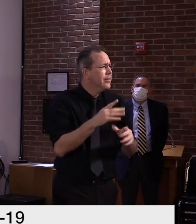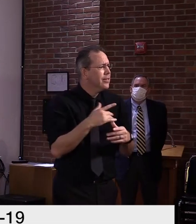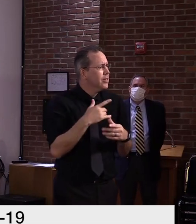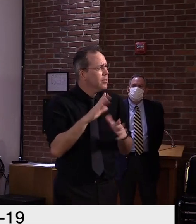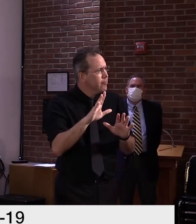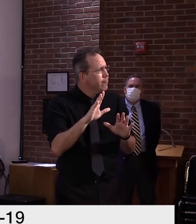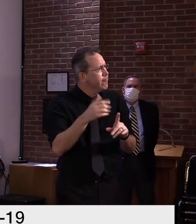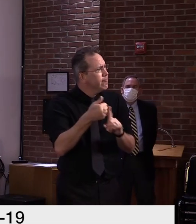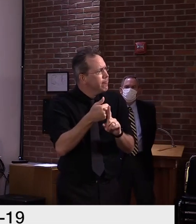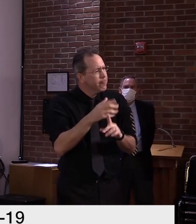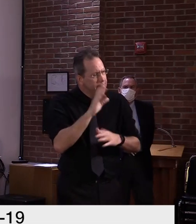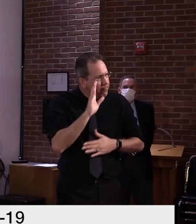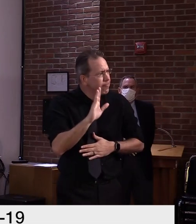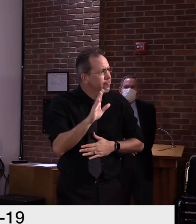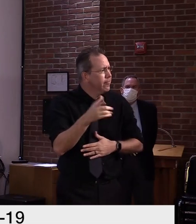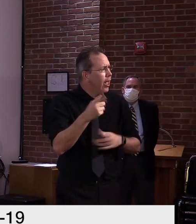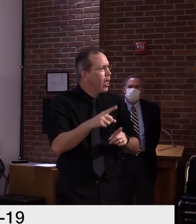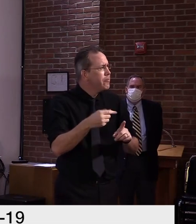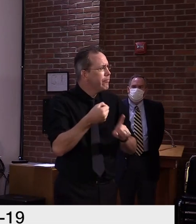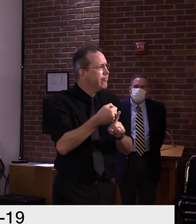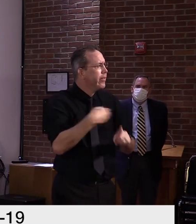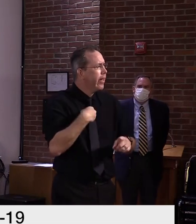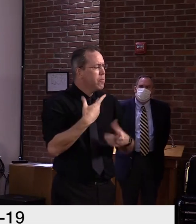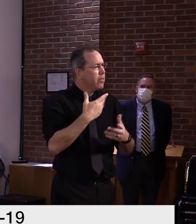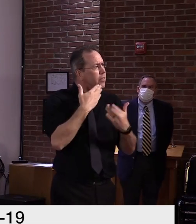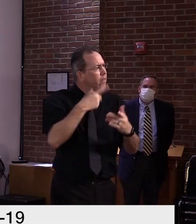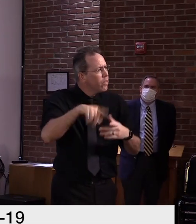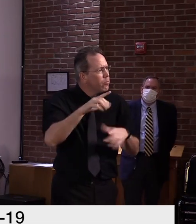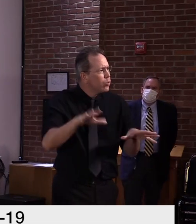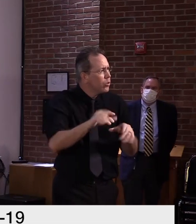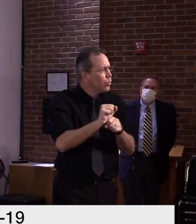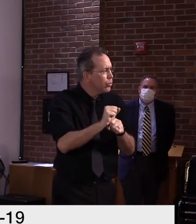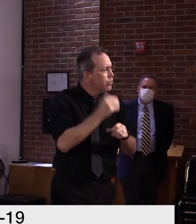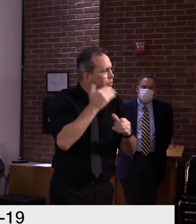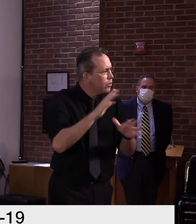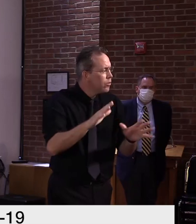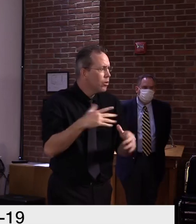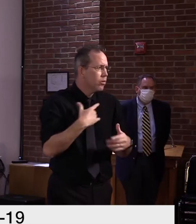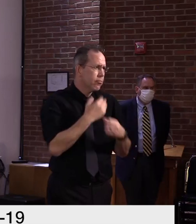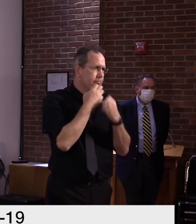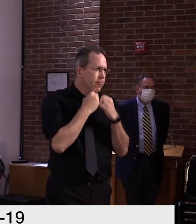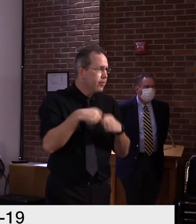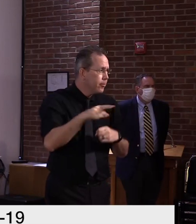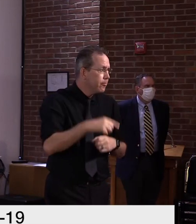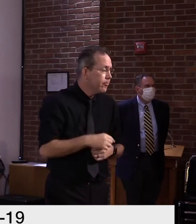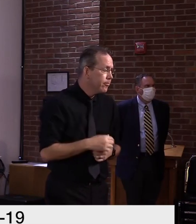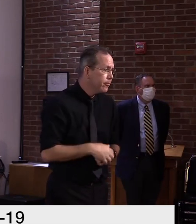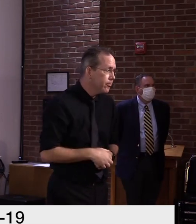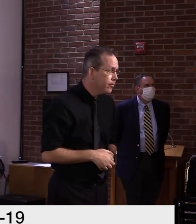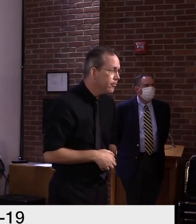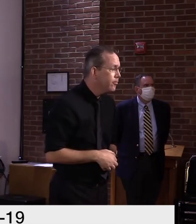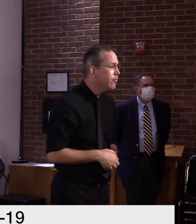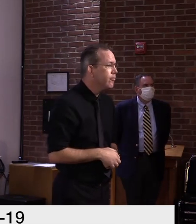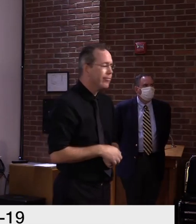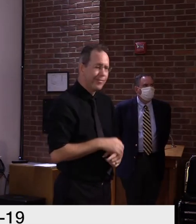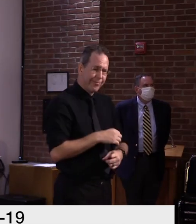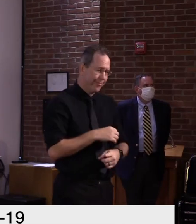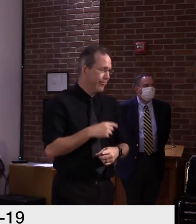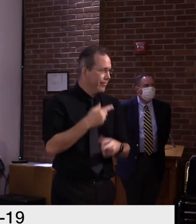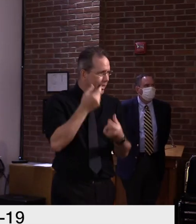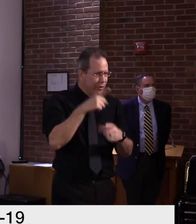don't need to, uh, on a daily basis. No, I agree a hundred percent on that, but it's interesting that